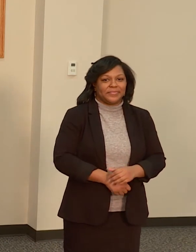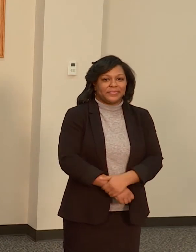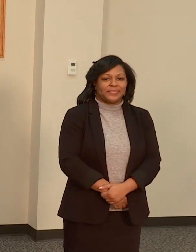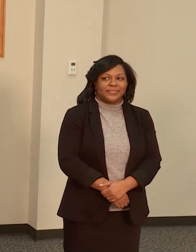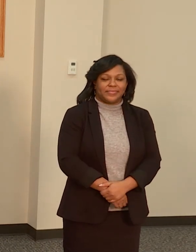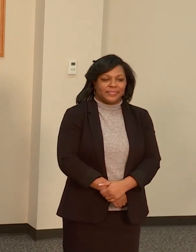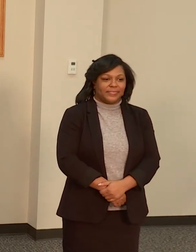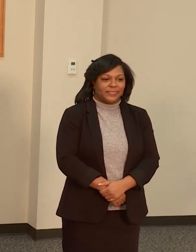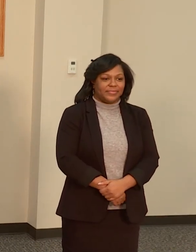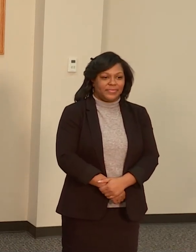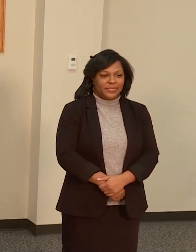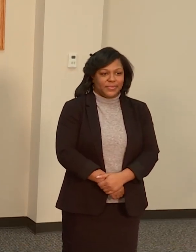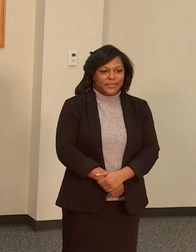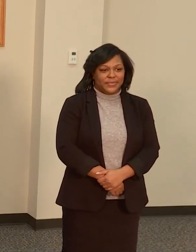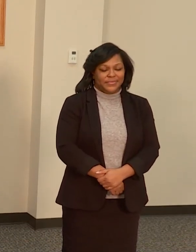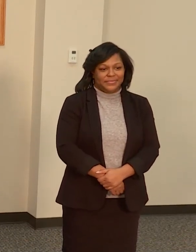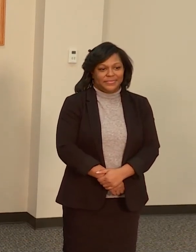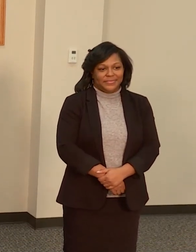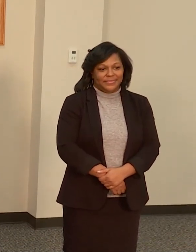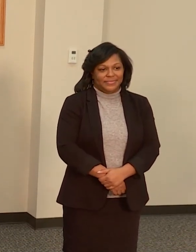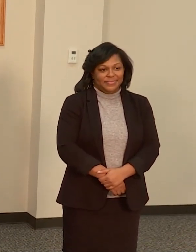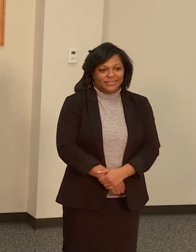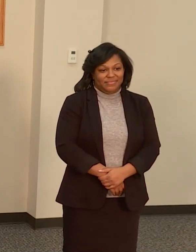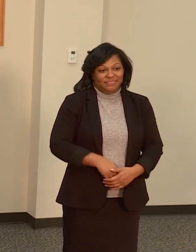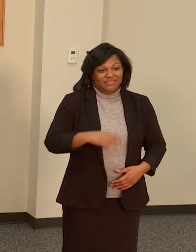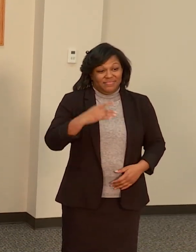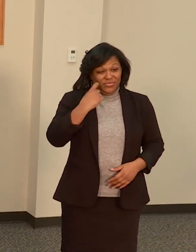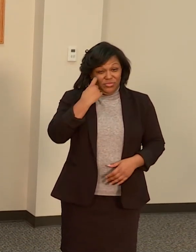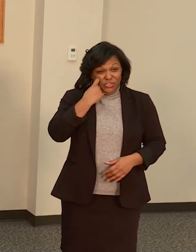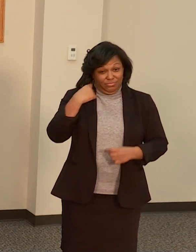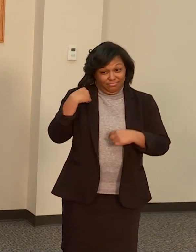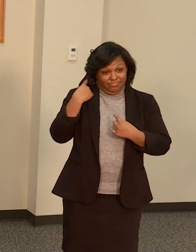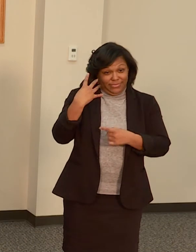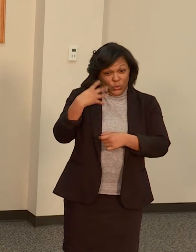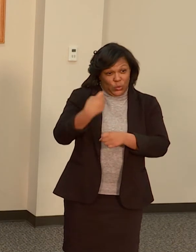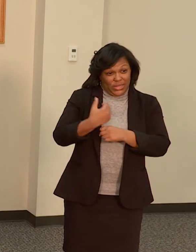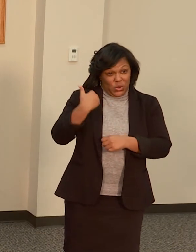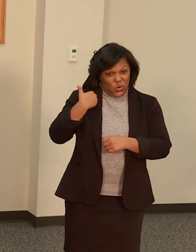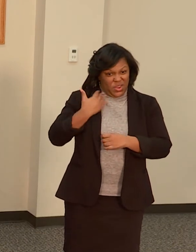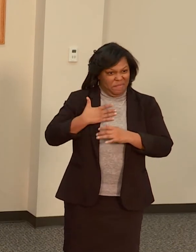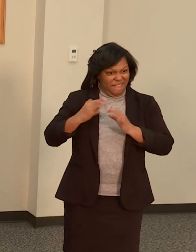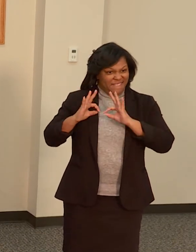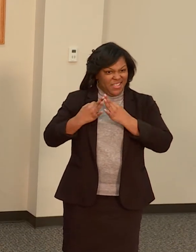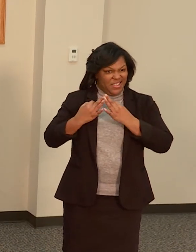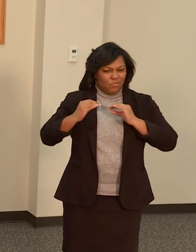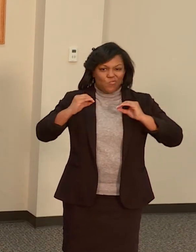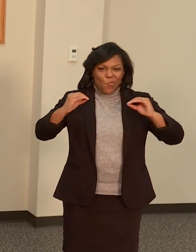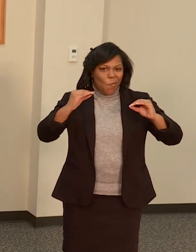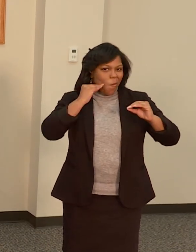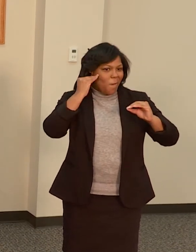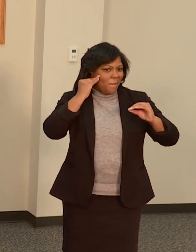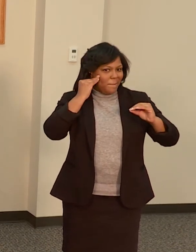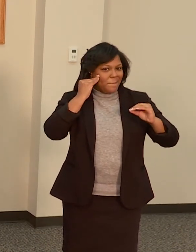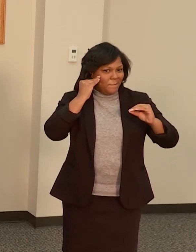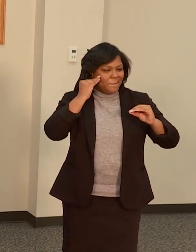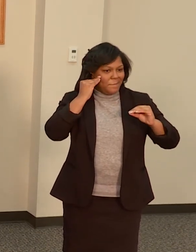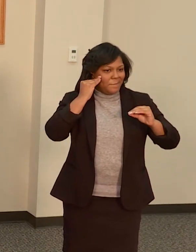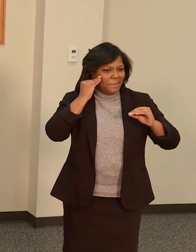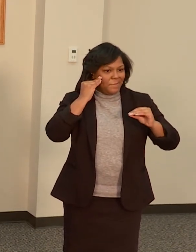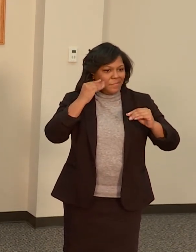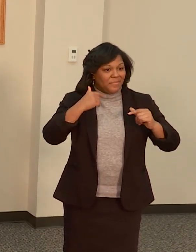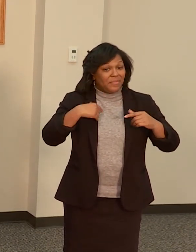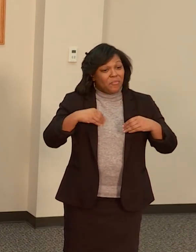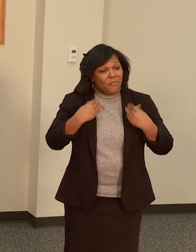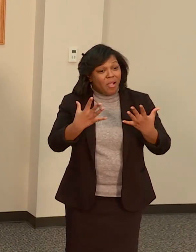So not even a full year ago my family and I were experiencing homelessness. I provided a strong foundation of love and support for my